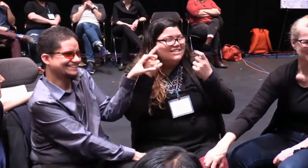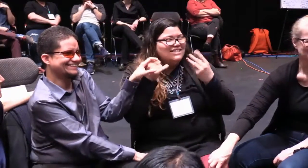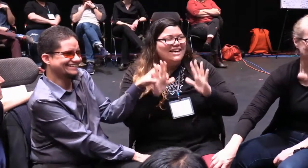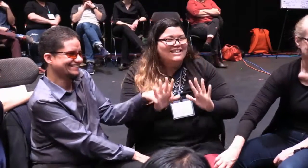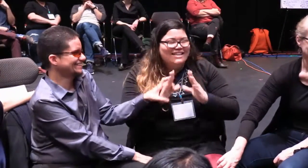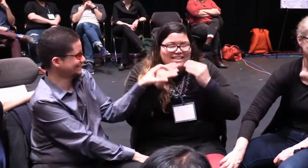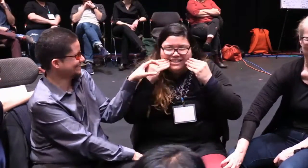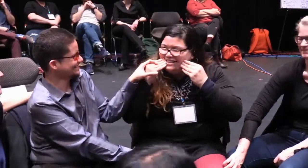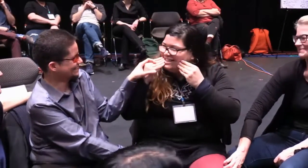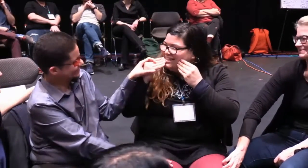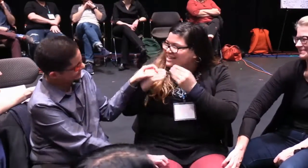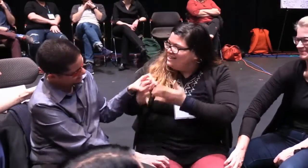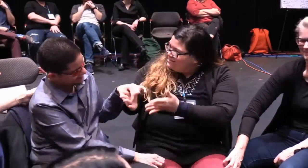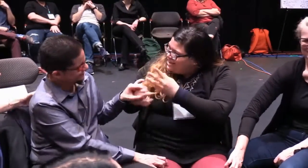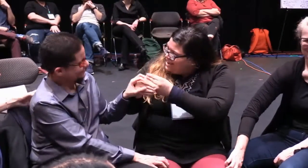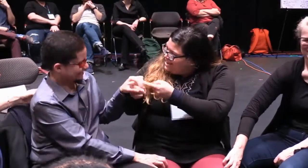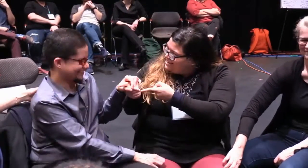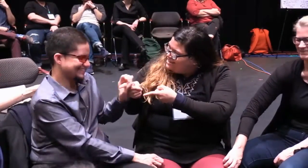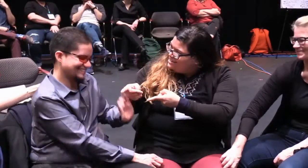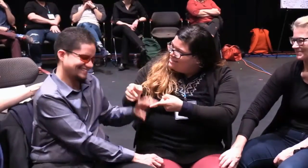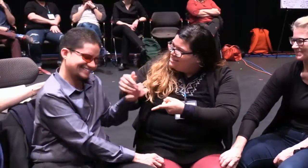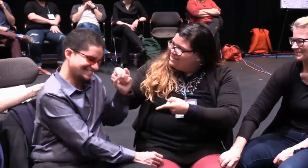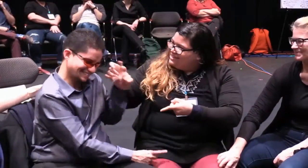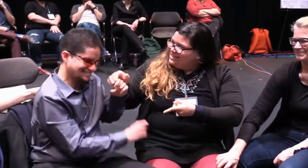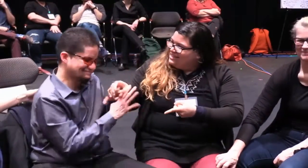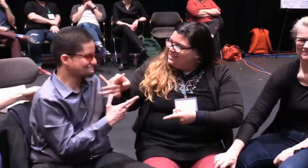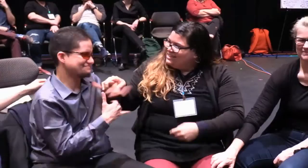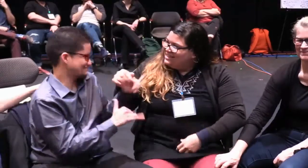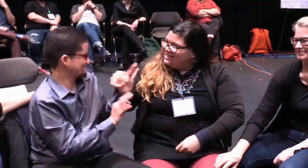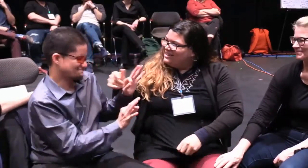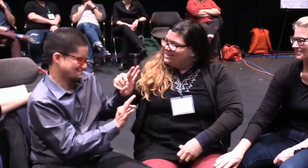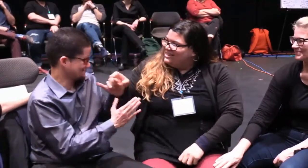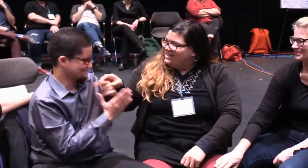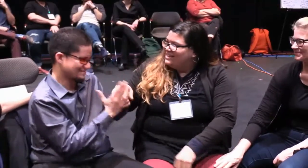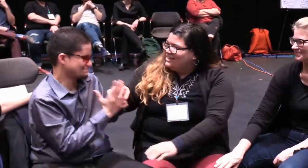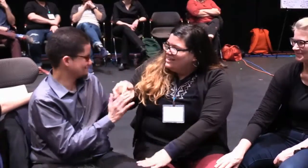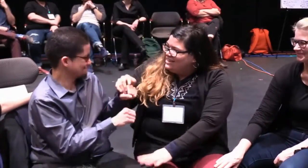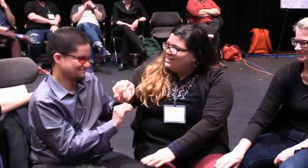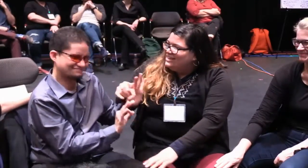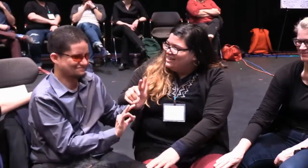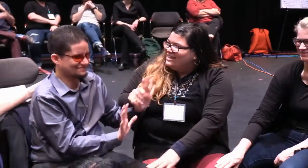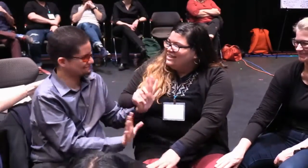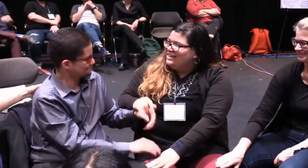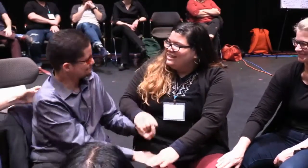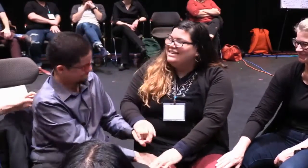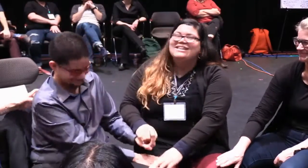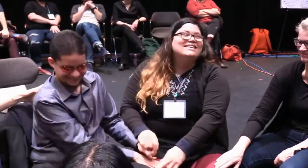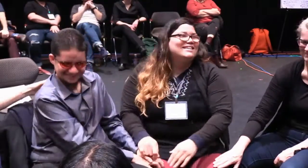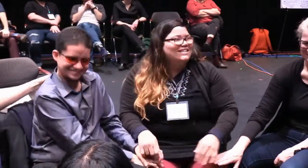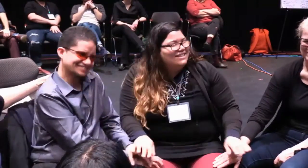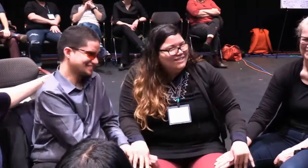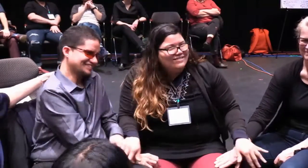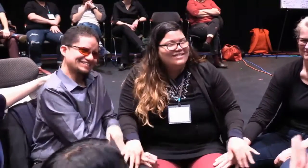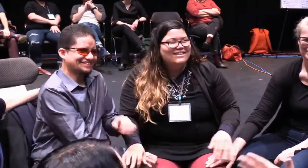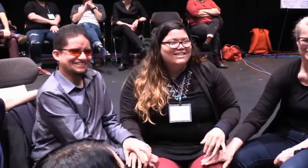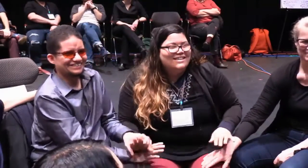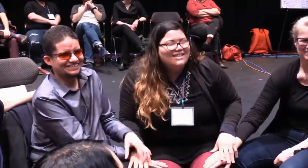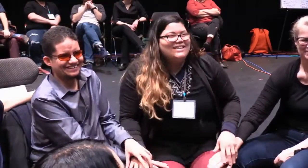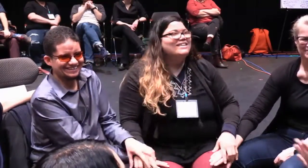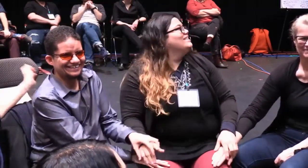And this connects to inspiration porn because people just want to feel good that they're helping us. You know? And that's not what I